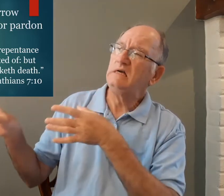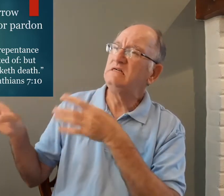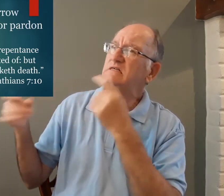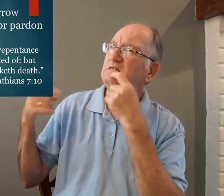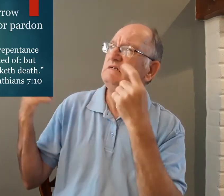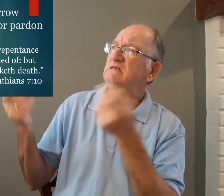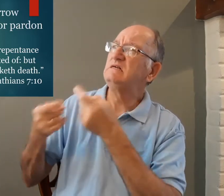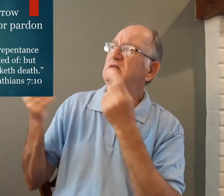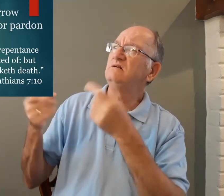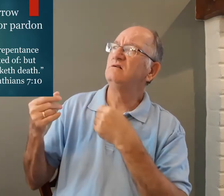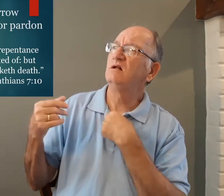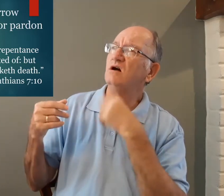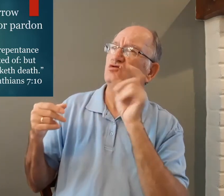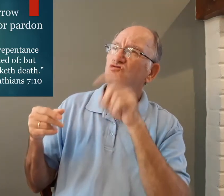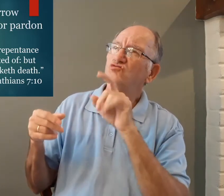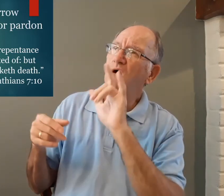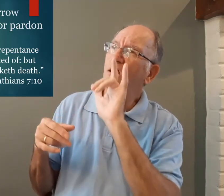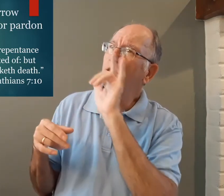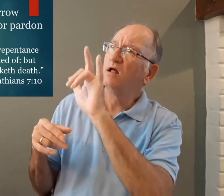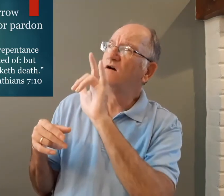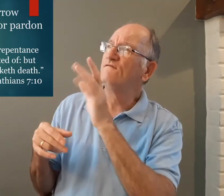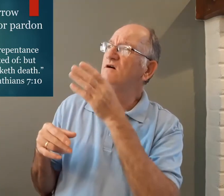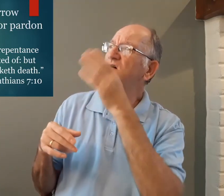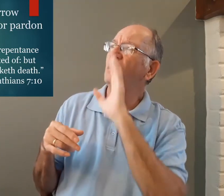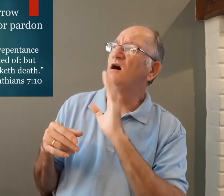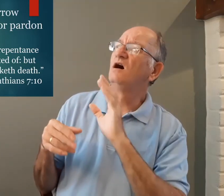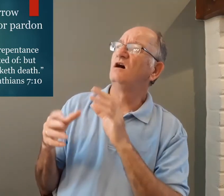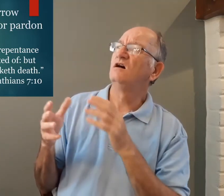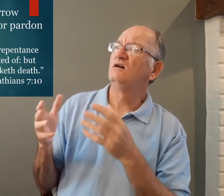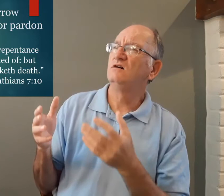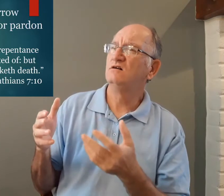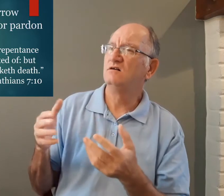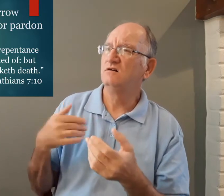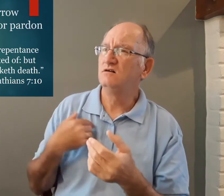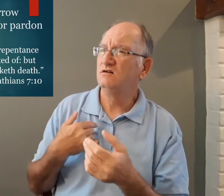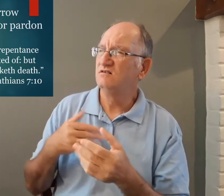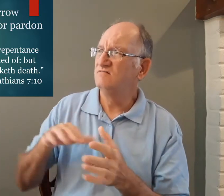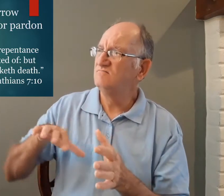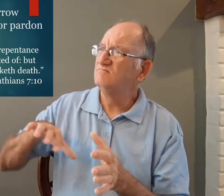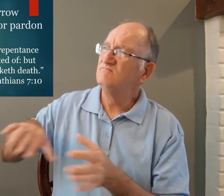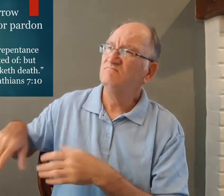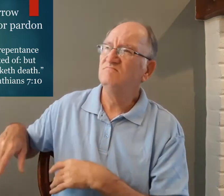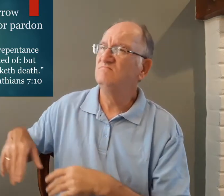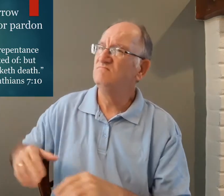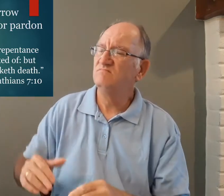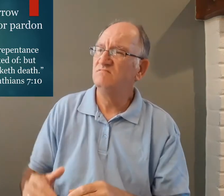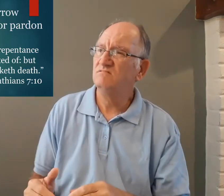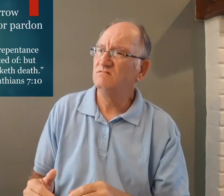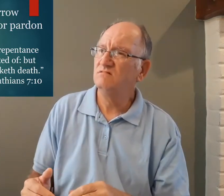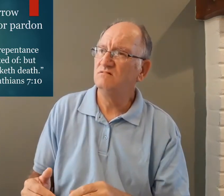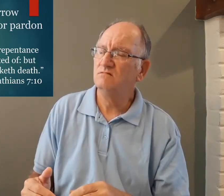I should hate sin I should love god and I should put this aside